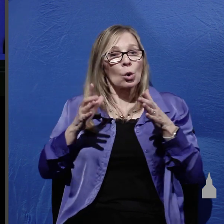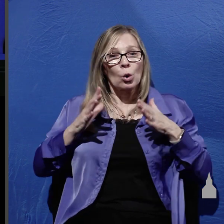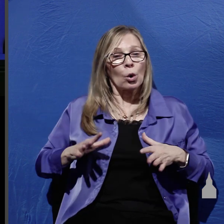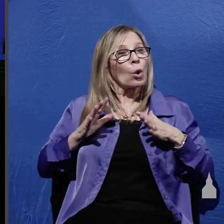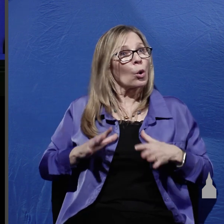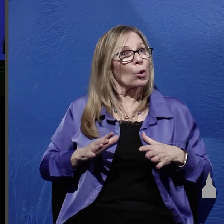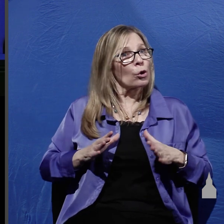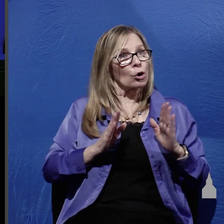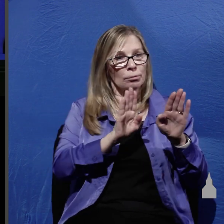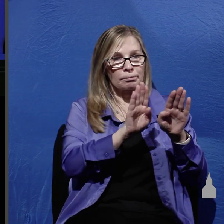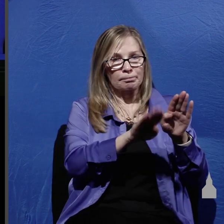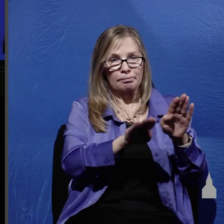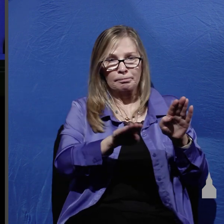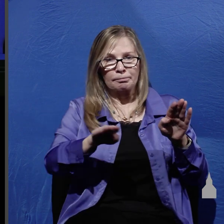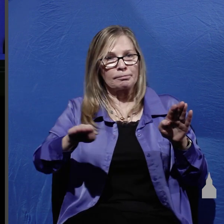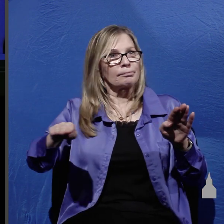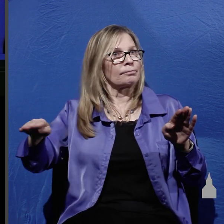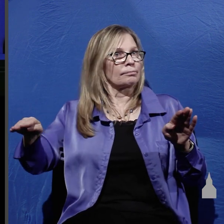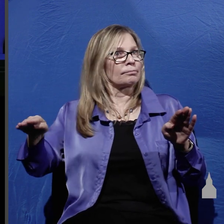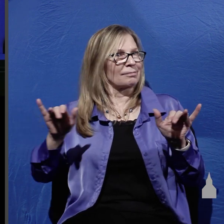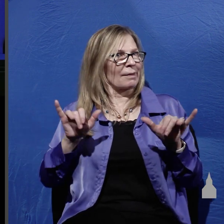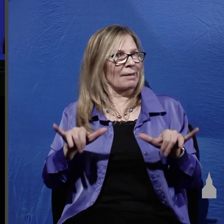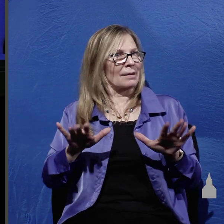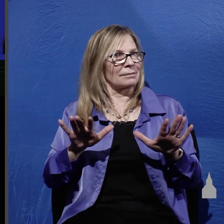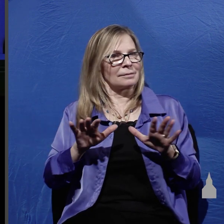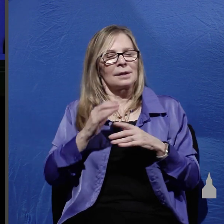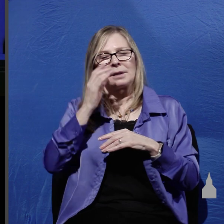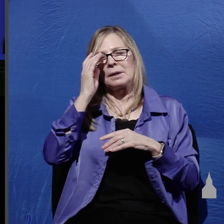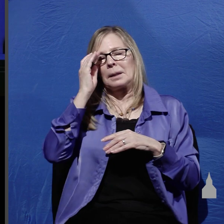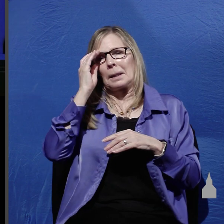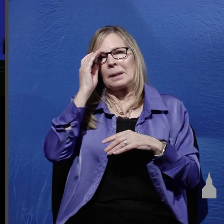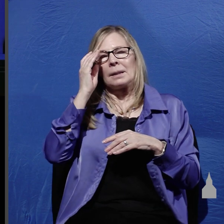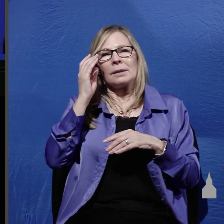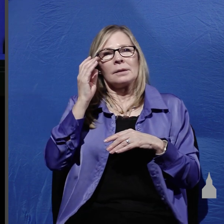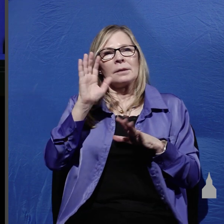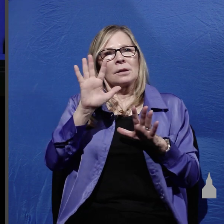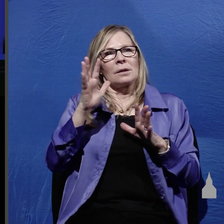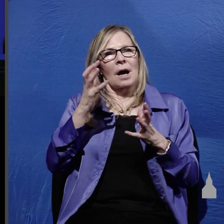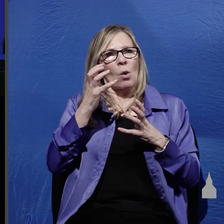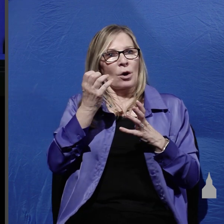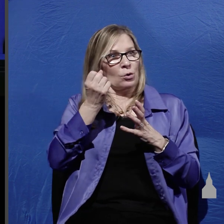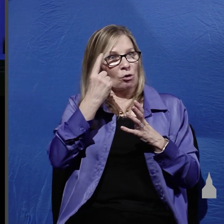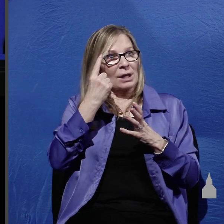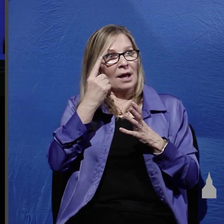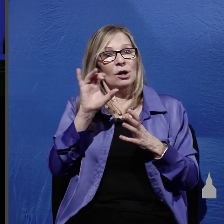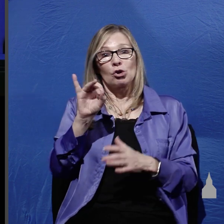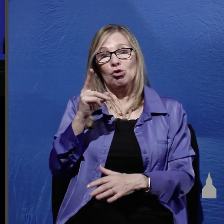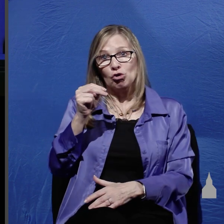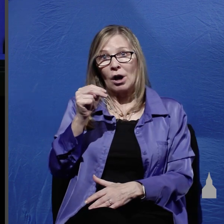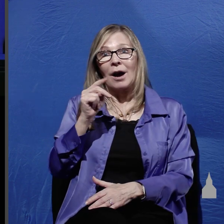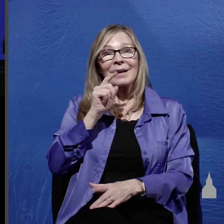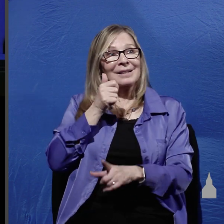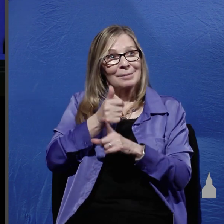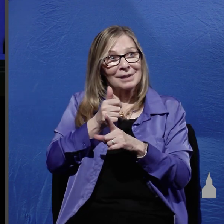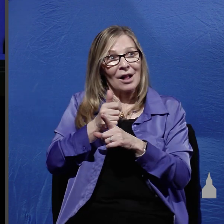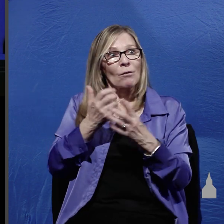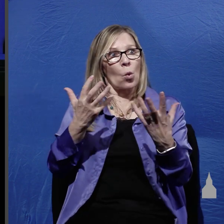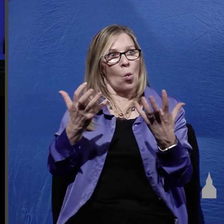in their place now what I want you to know and understand is that what John is telling us is that